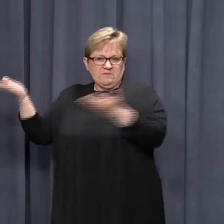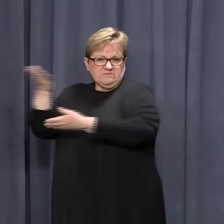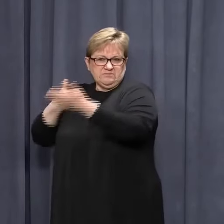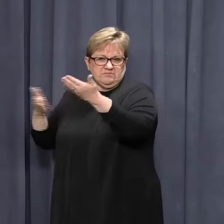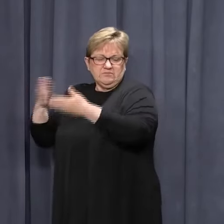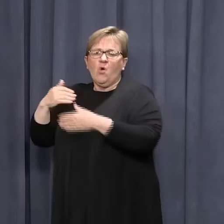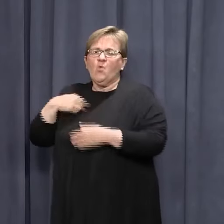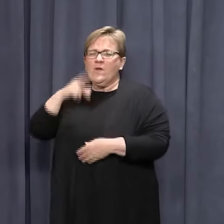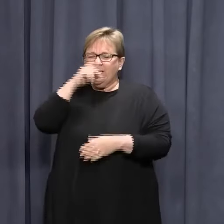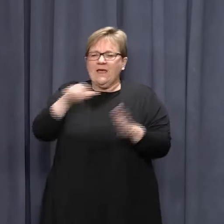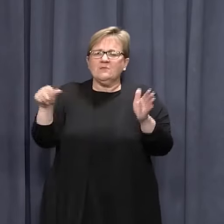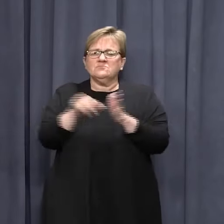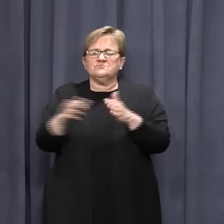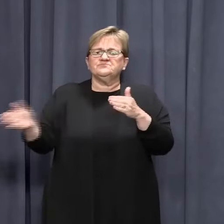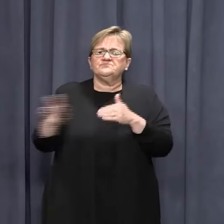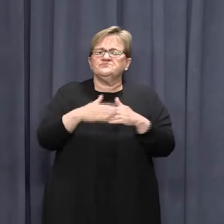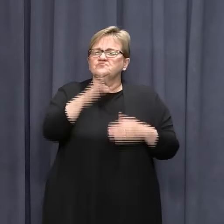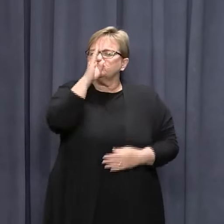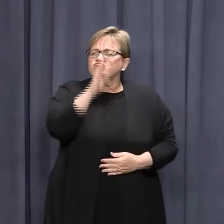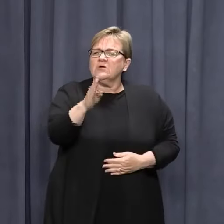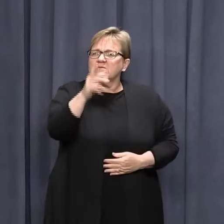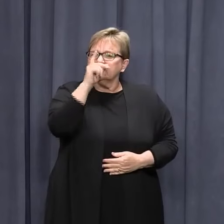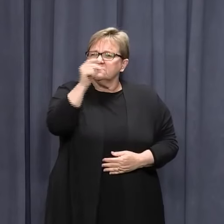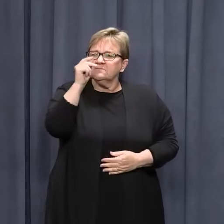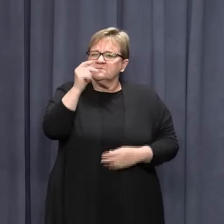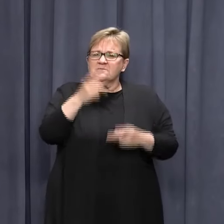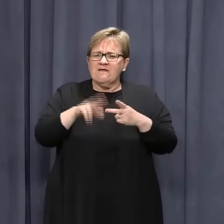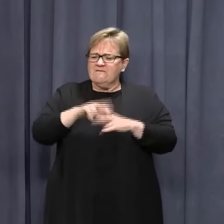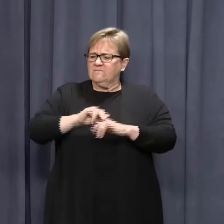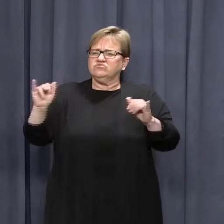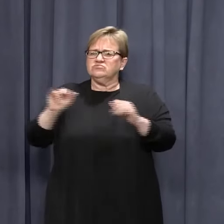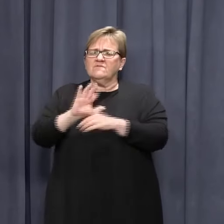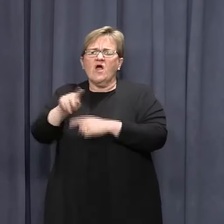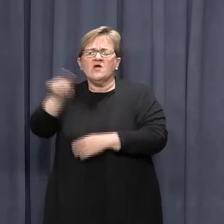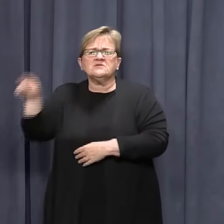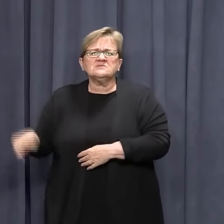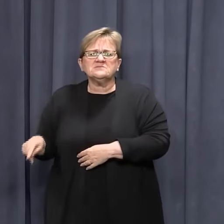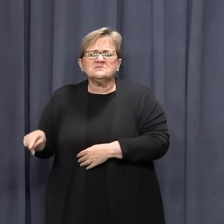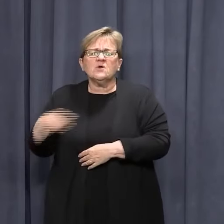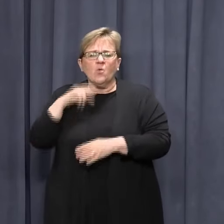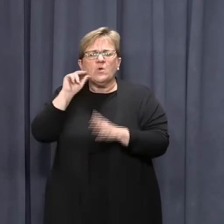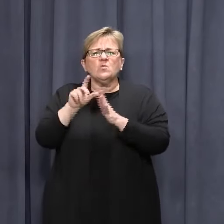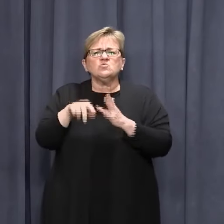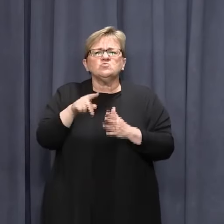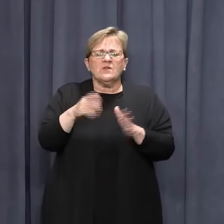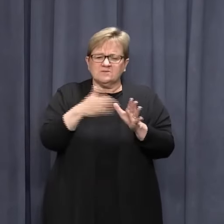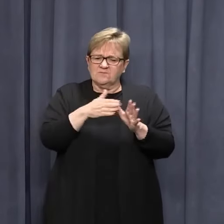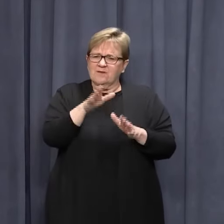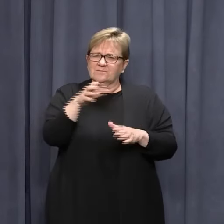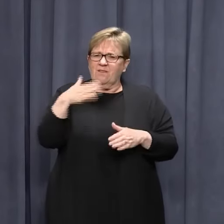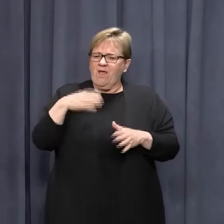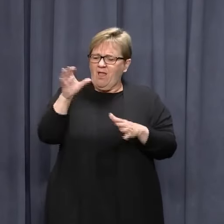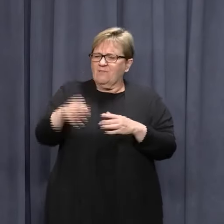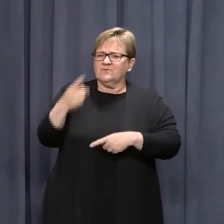we can put the hard border back up immediately if the health advice indicates that's the appropriate course. And whilst that is sort of a